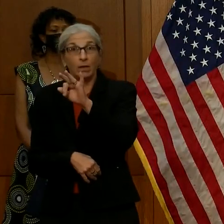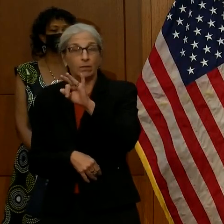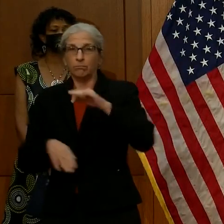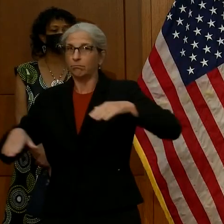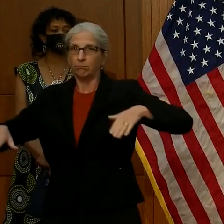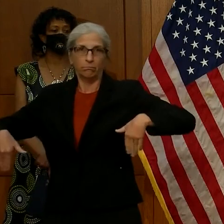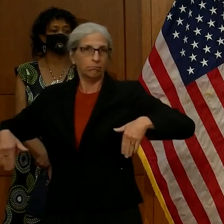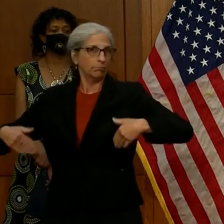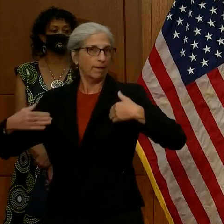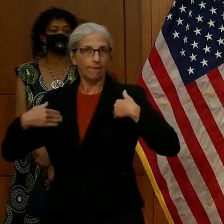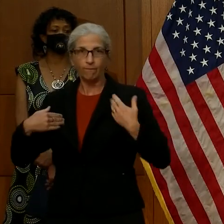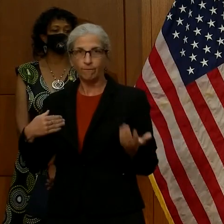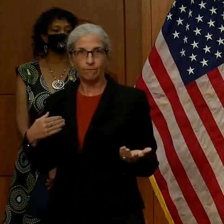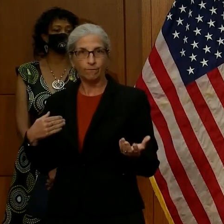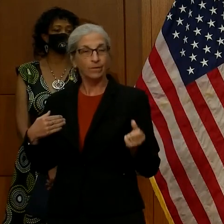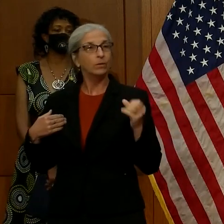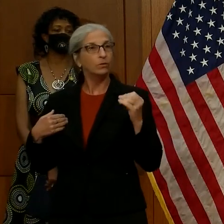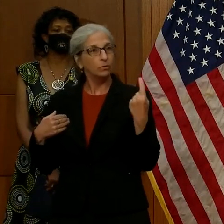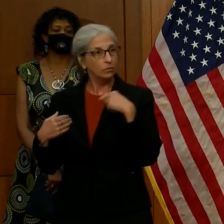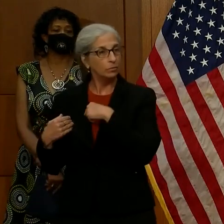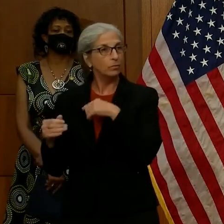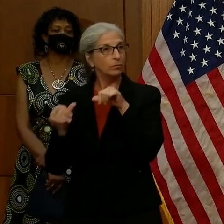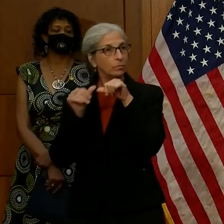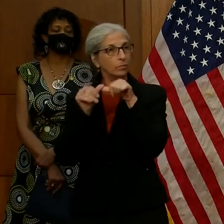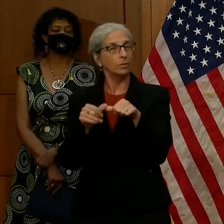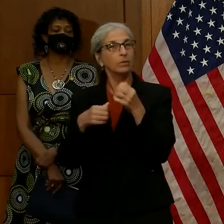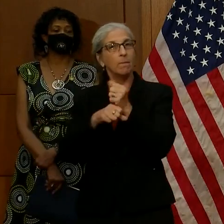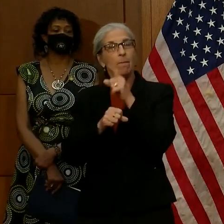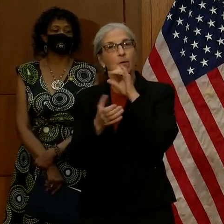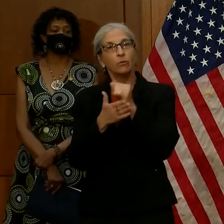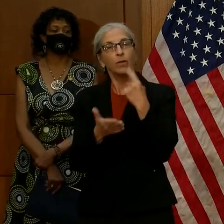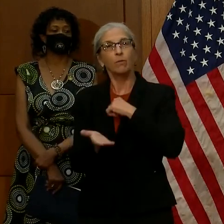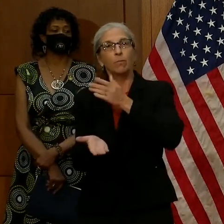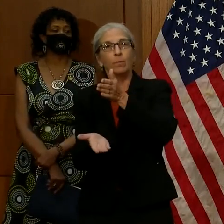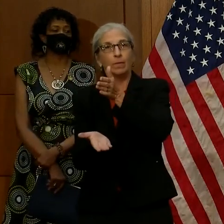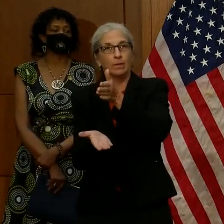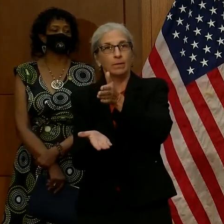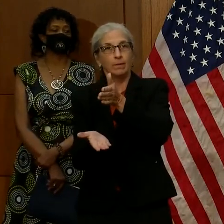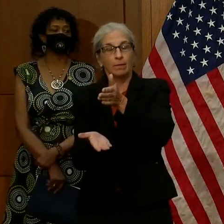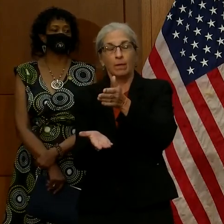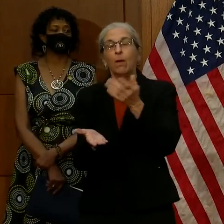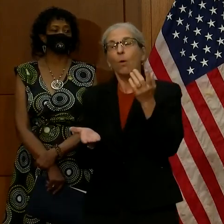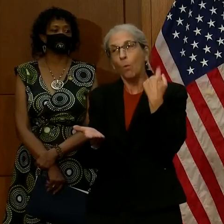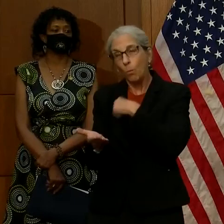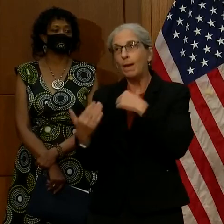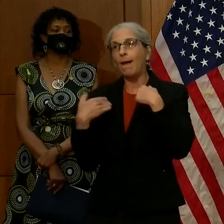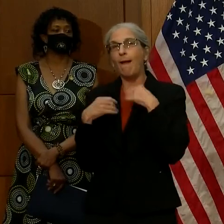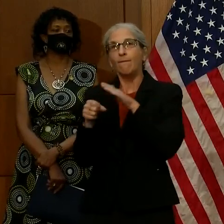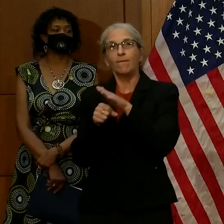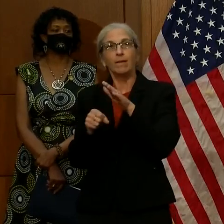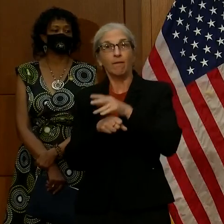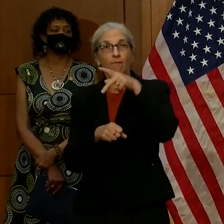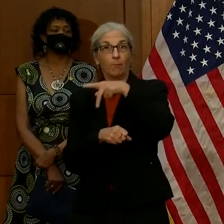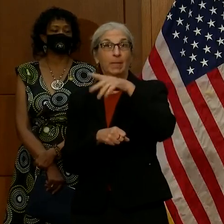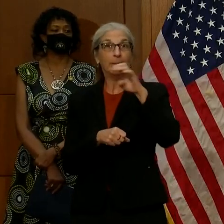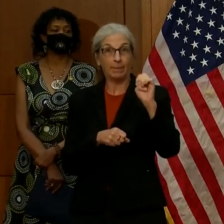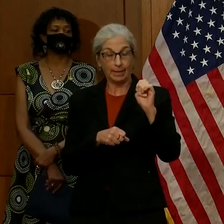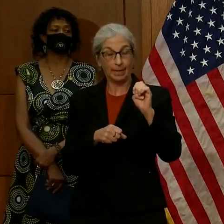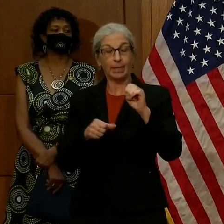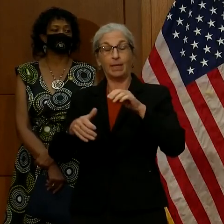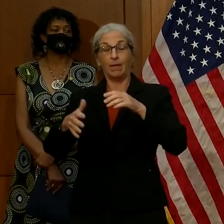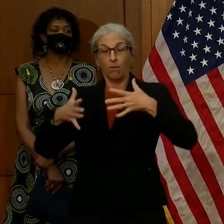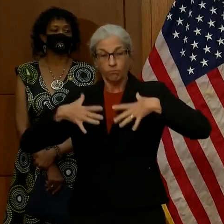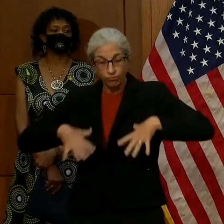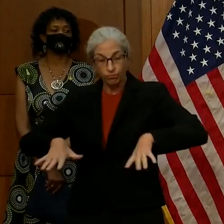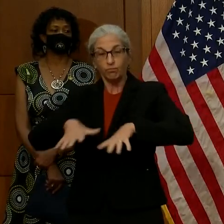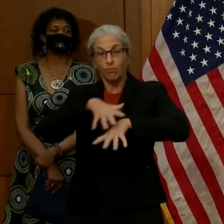yet. We continue to make sure that we stockpile our PPE. That's going well. We have